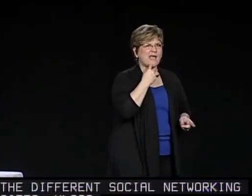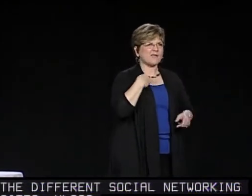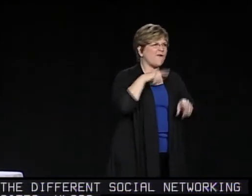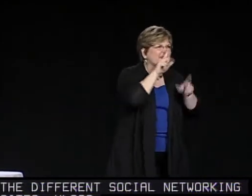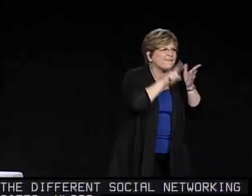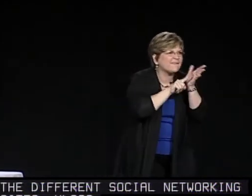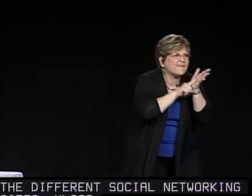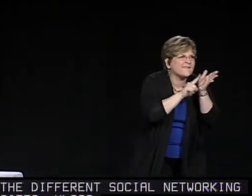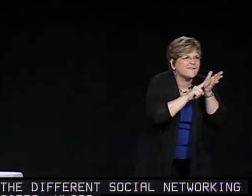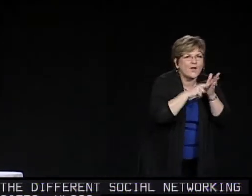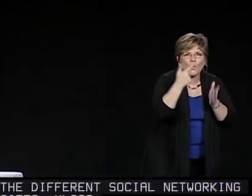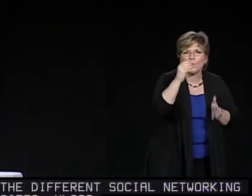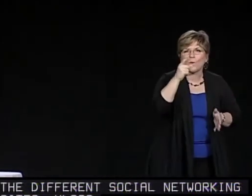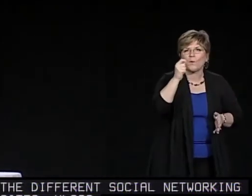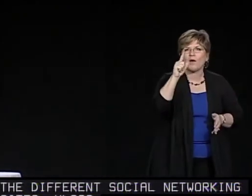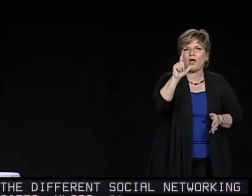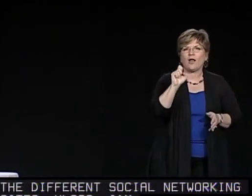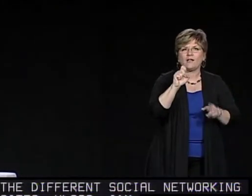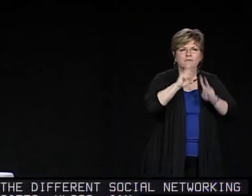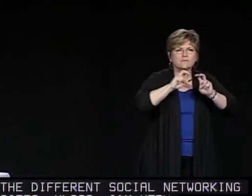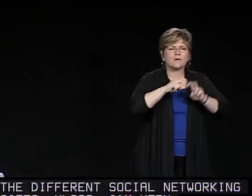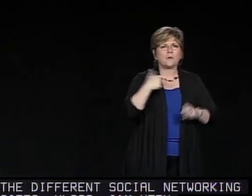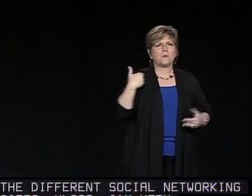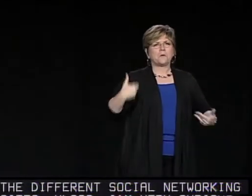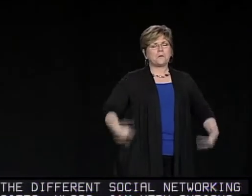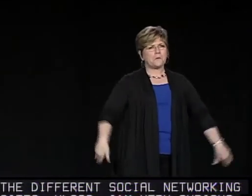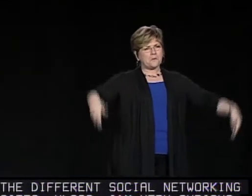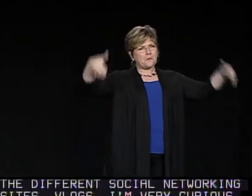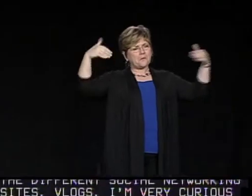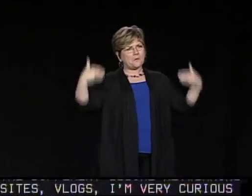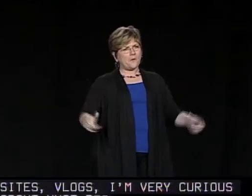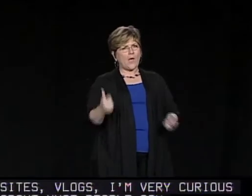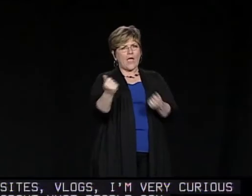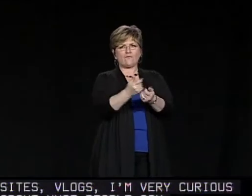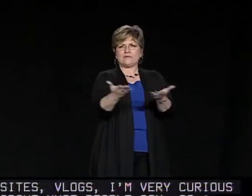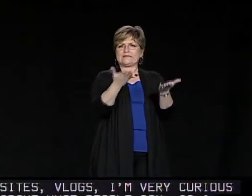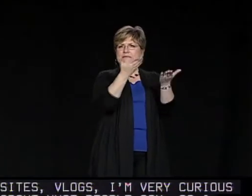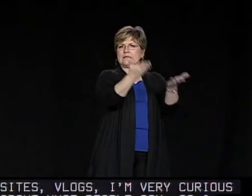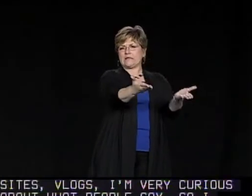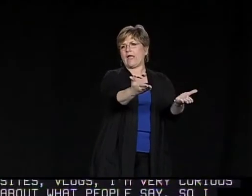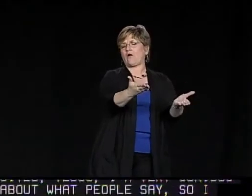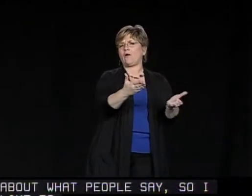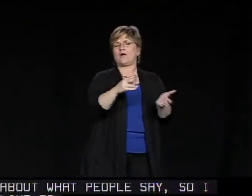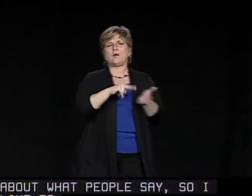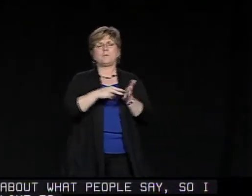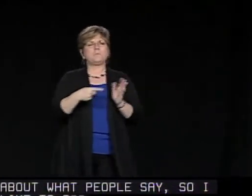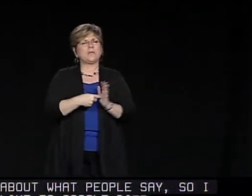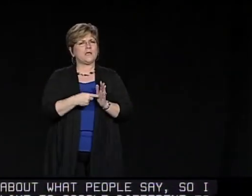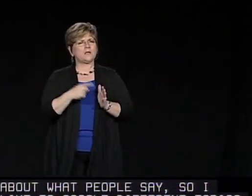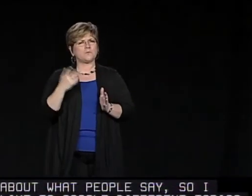I'm very curious about what people say, so I like to Google different topics, and everything is there.